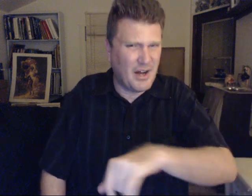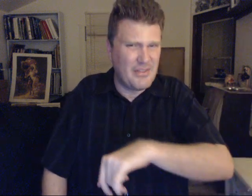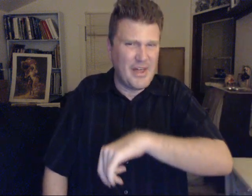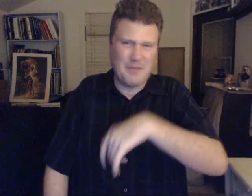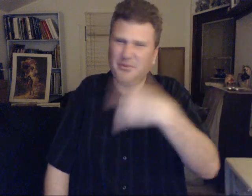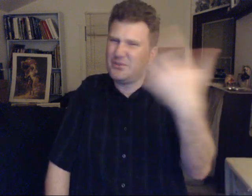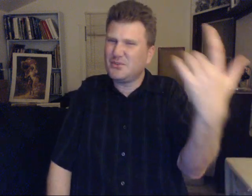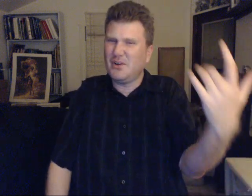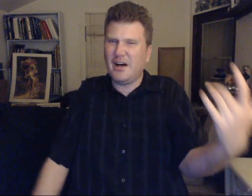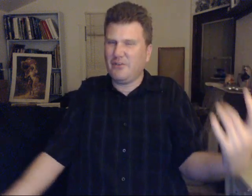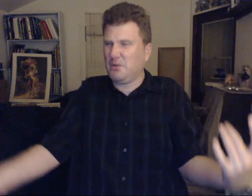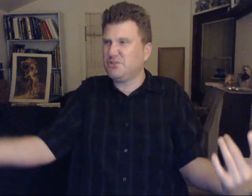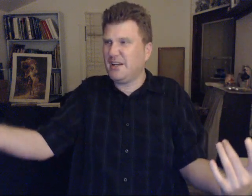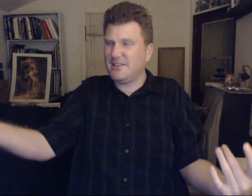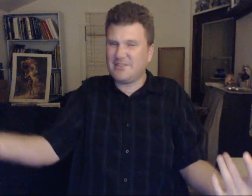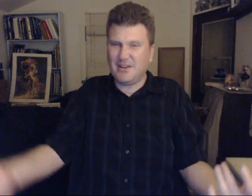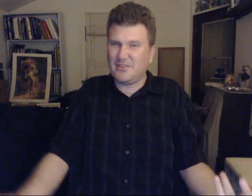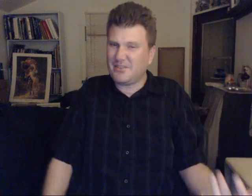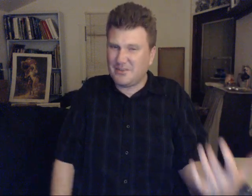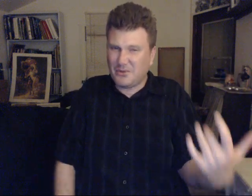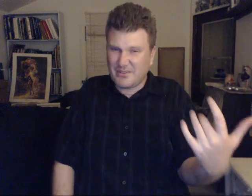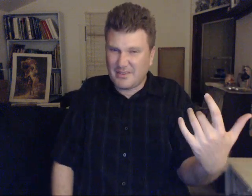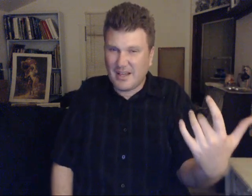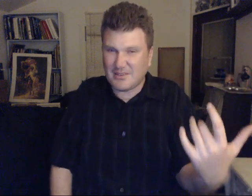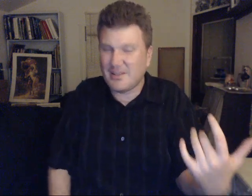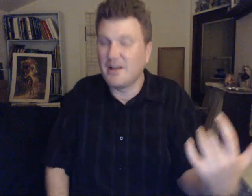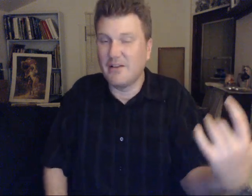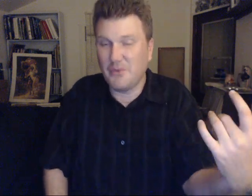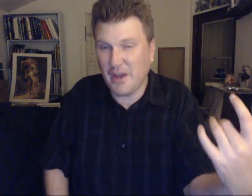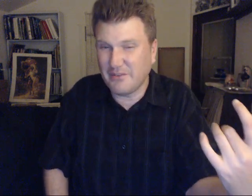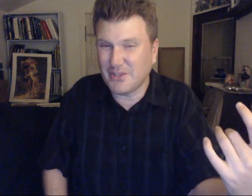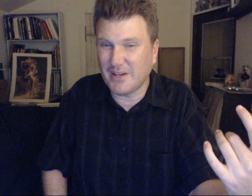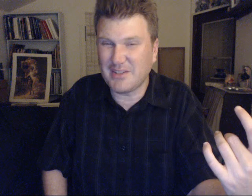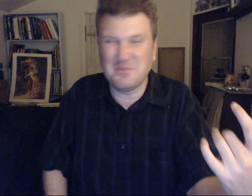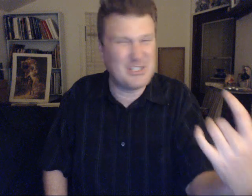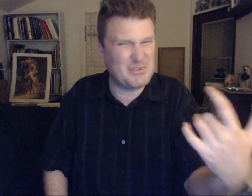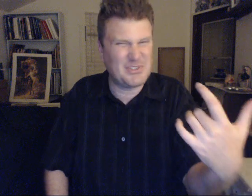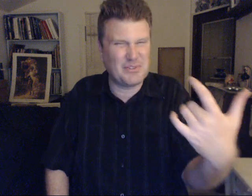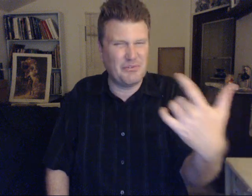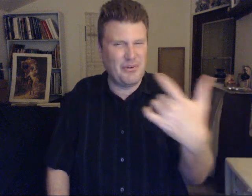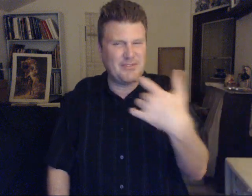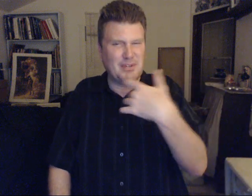that. But you still have. Our planets. That are similar to that. That we haven't. Taught that much. But they're still. Very stubborn.